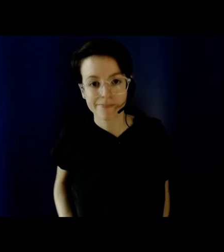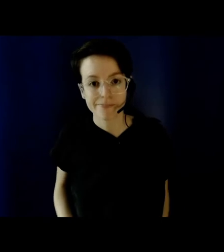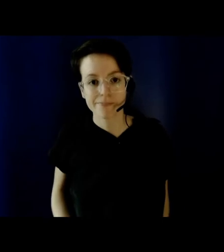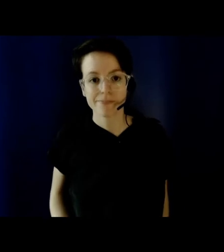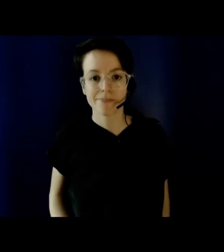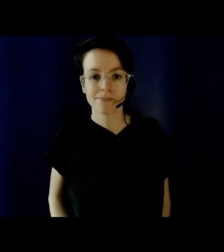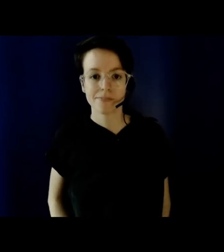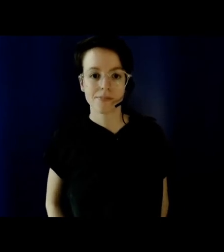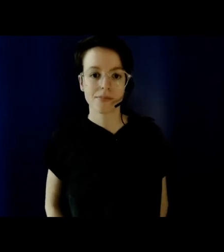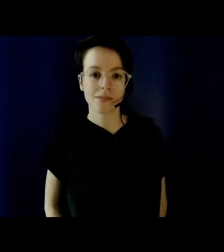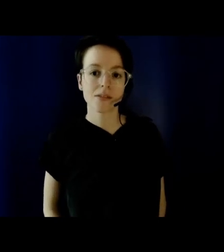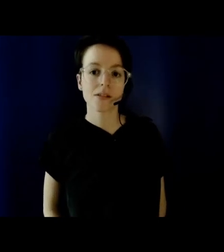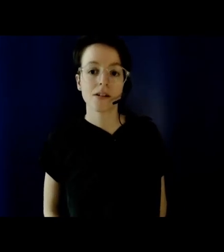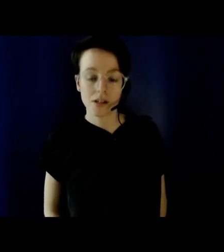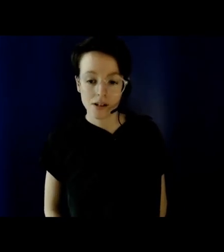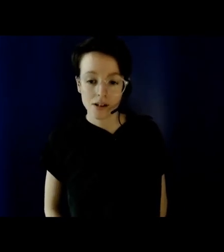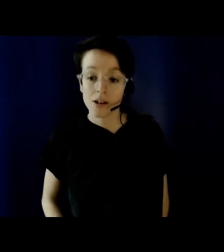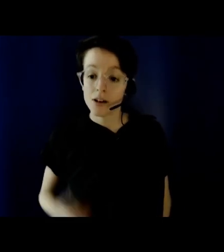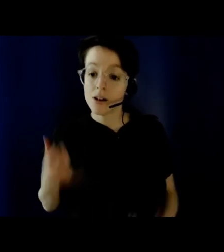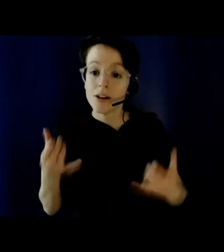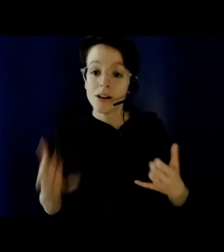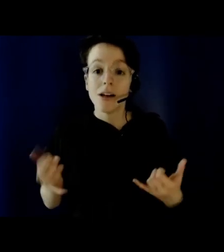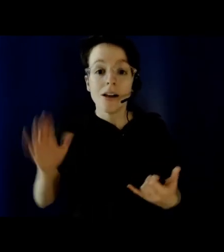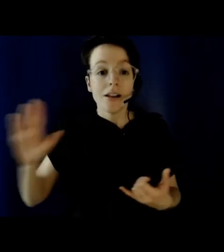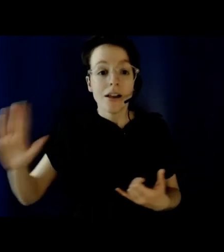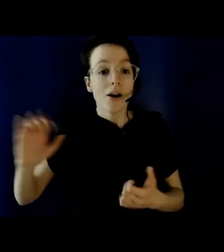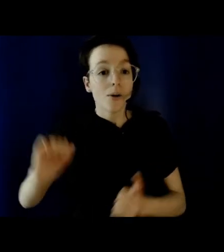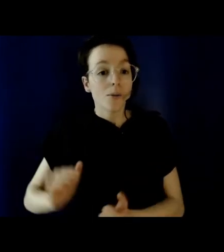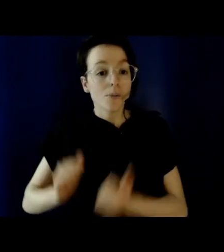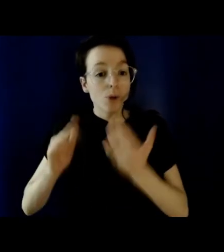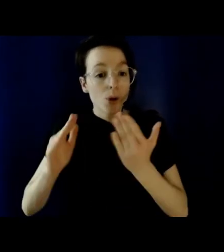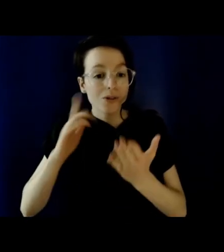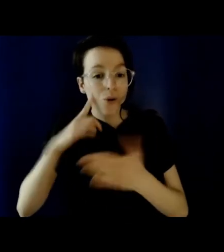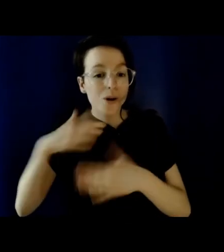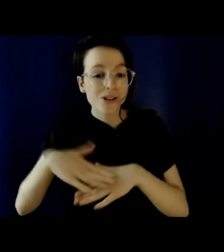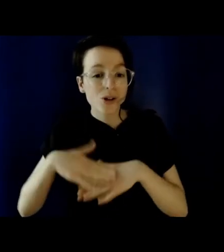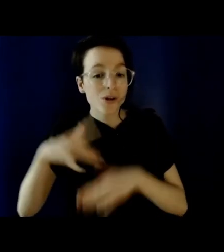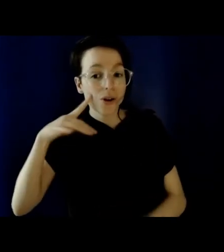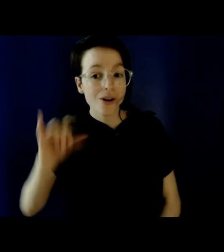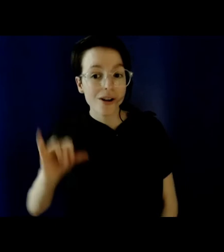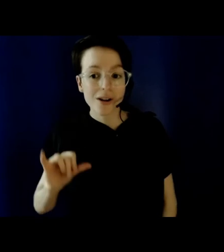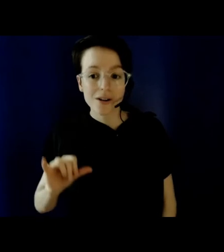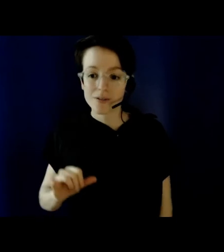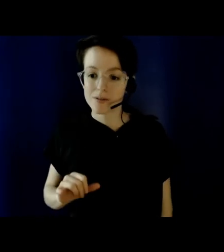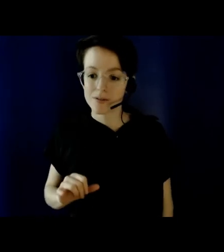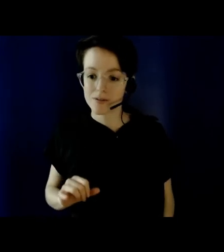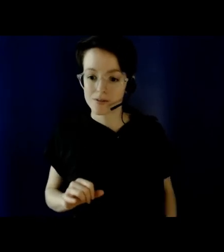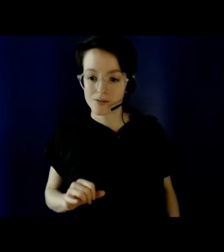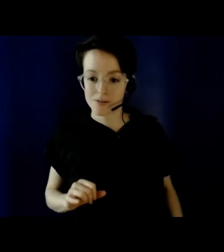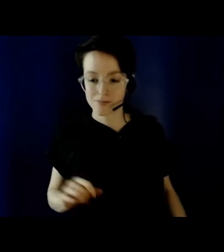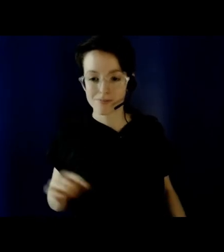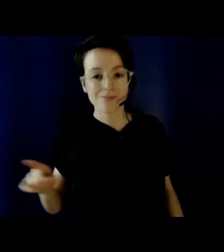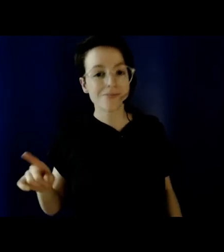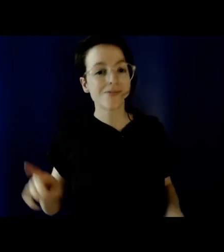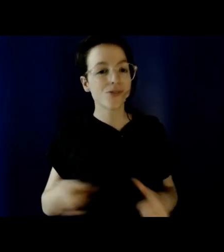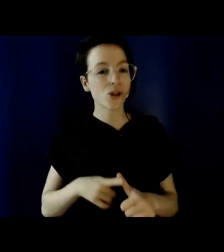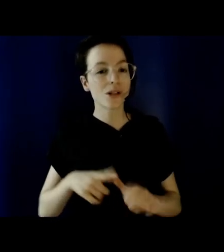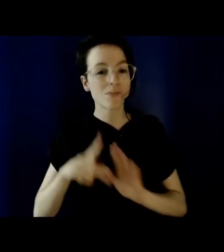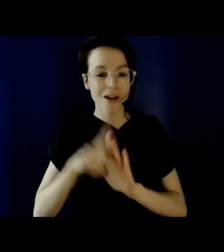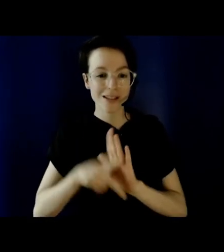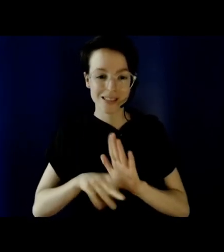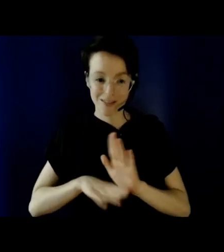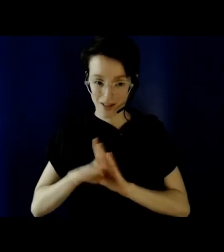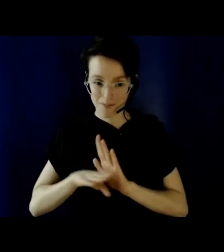the moment, the standard approach to consultation at UBC usually goes something like this. A policy is developed, it's then approved